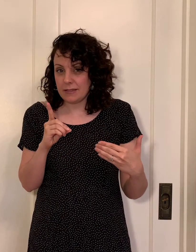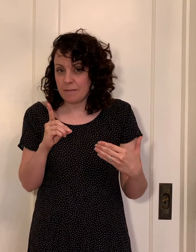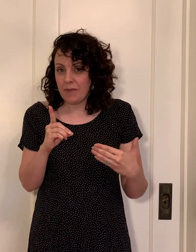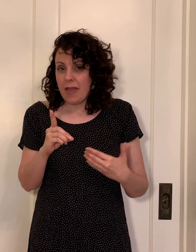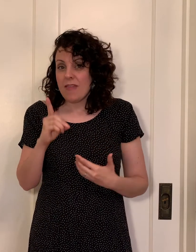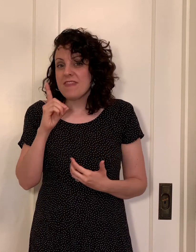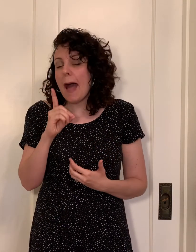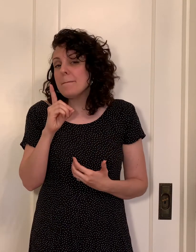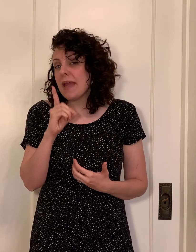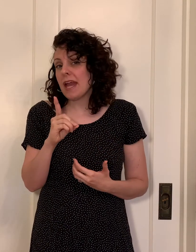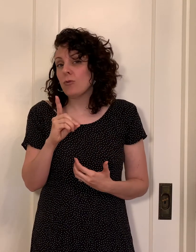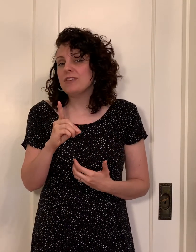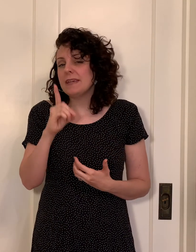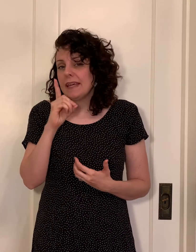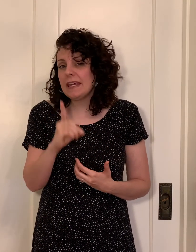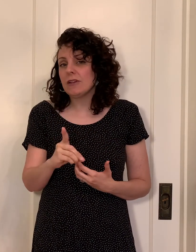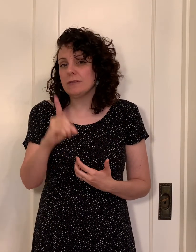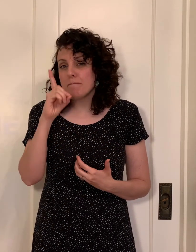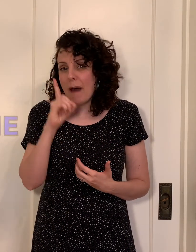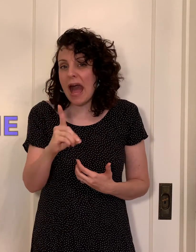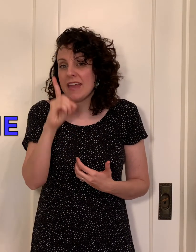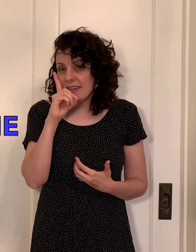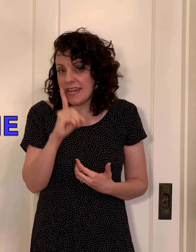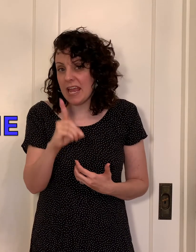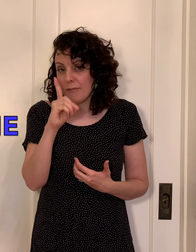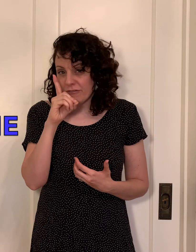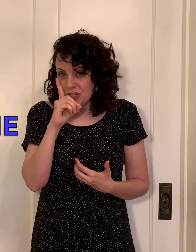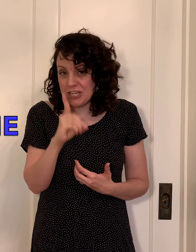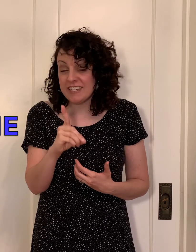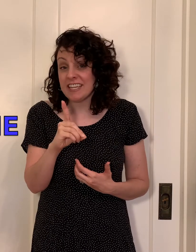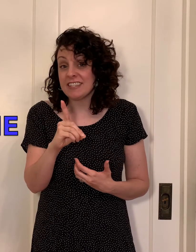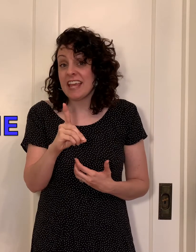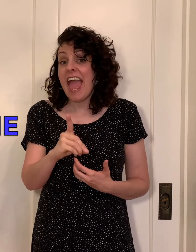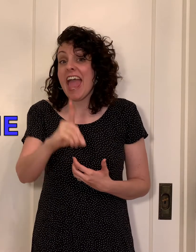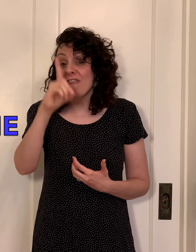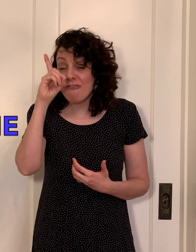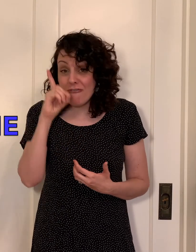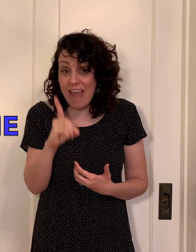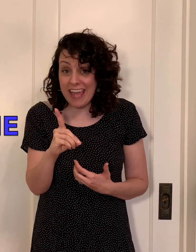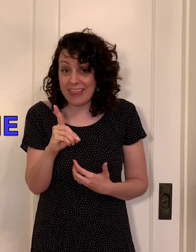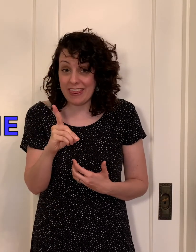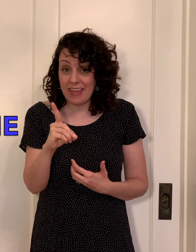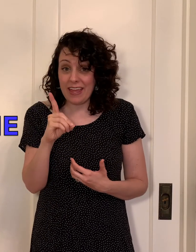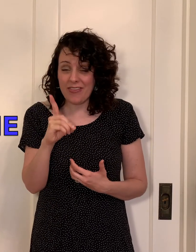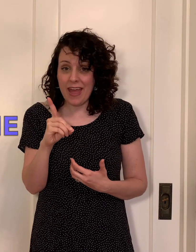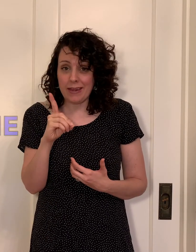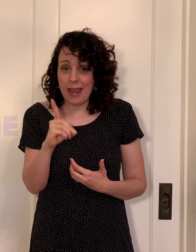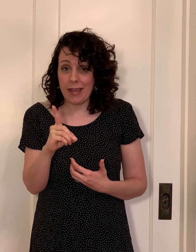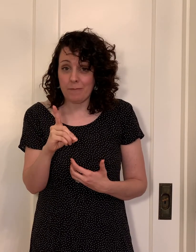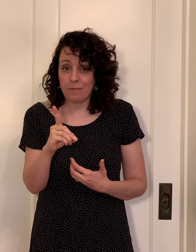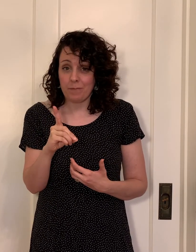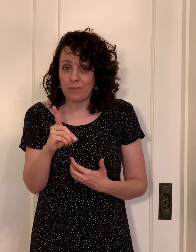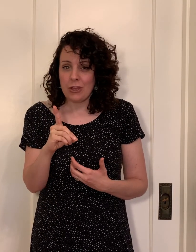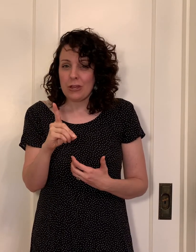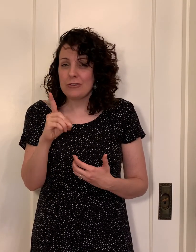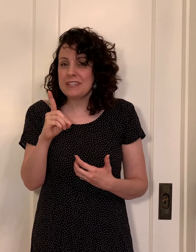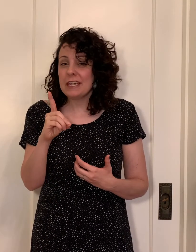that man was healed by the name of jesus and faith in that name you see